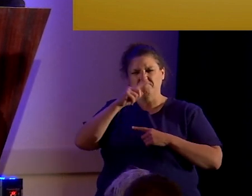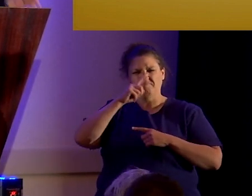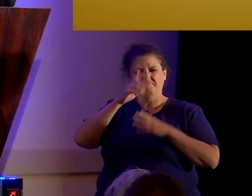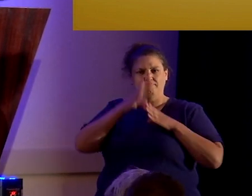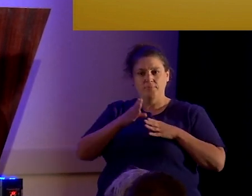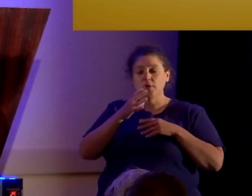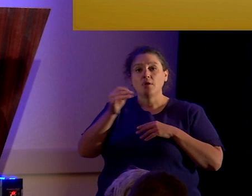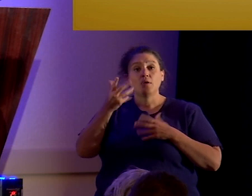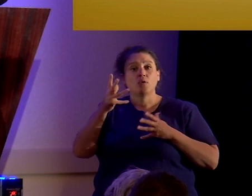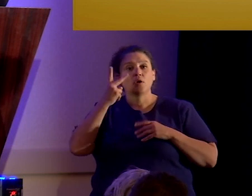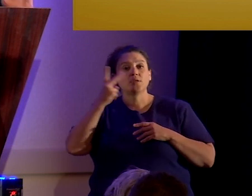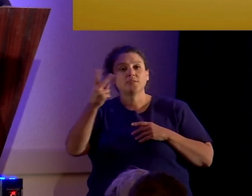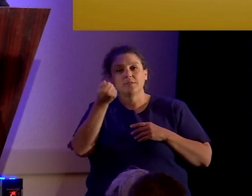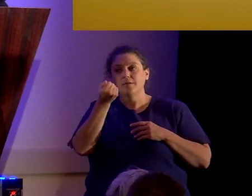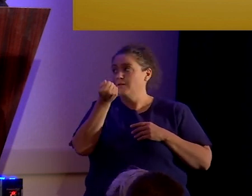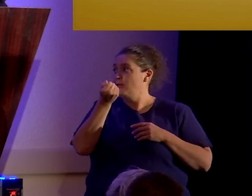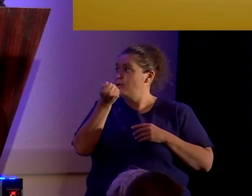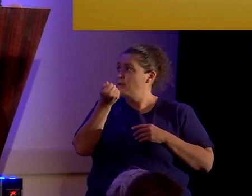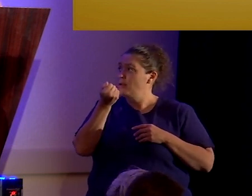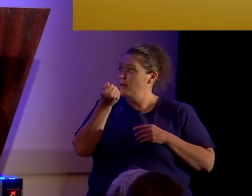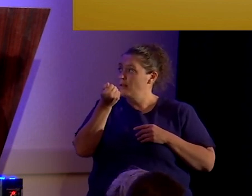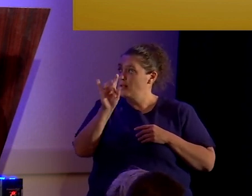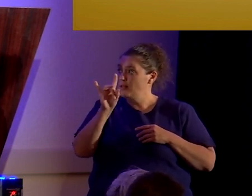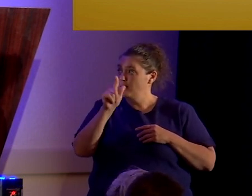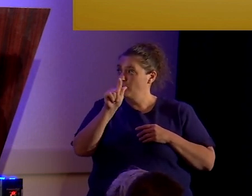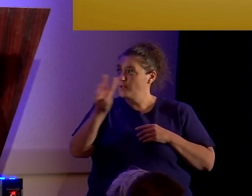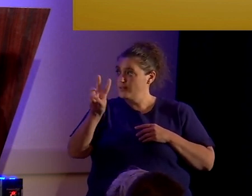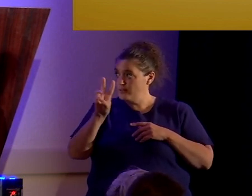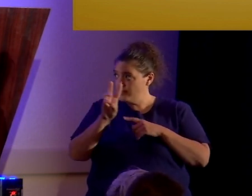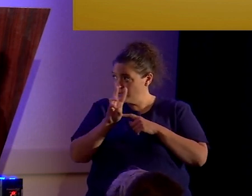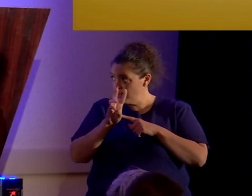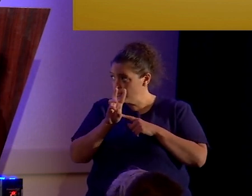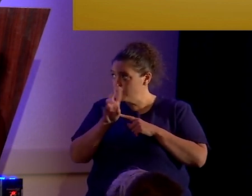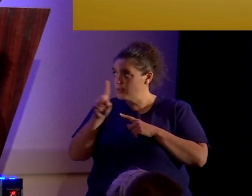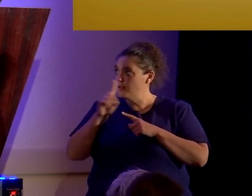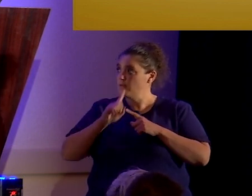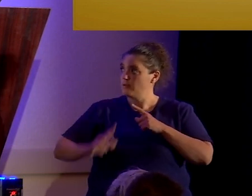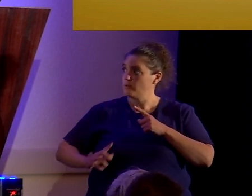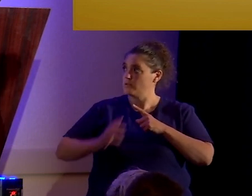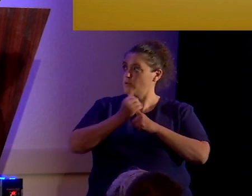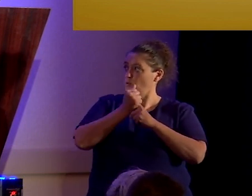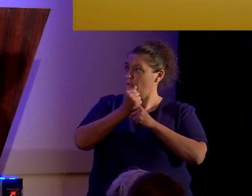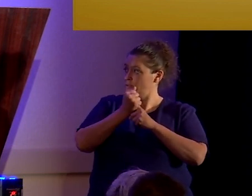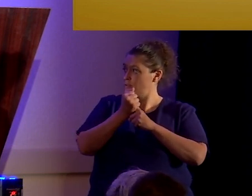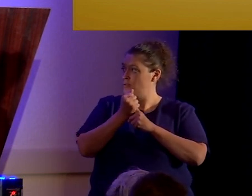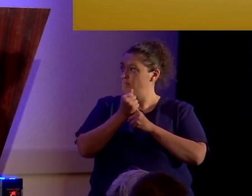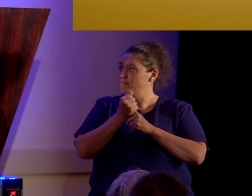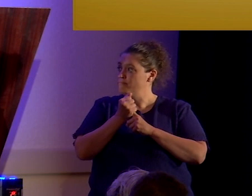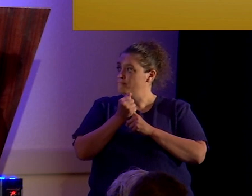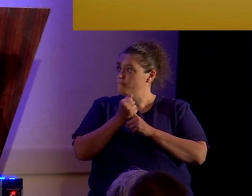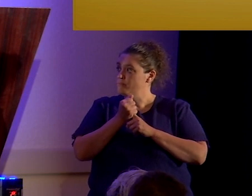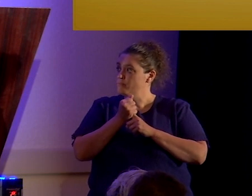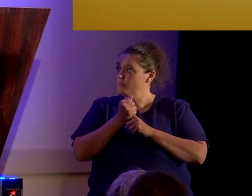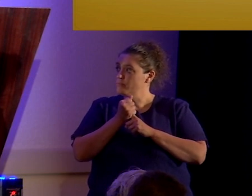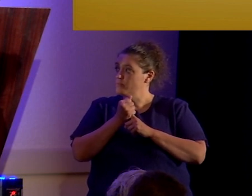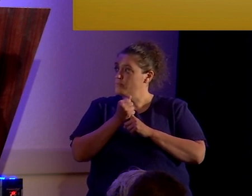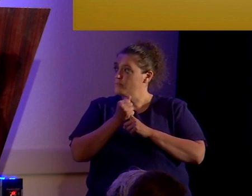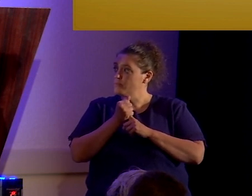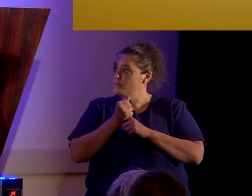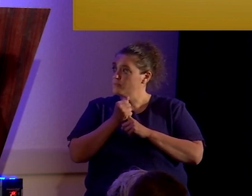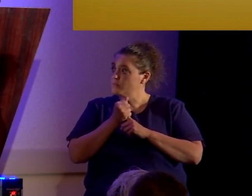in 19, in 1826, he was, um, arrested. Let's see.